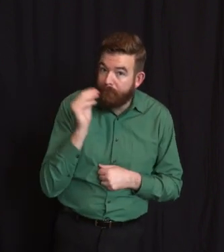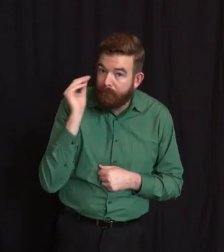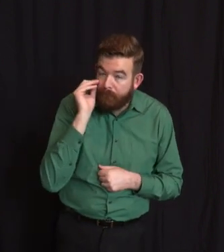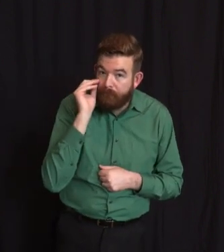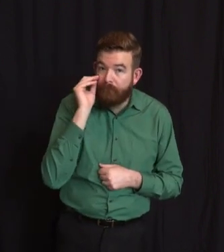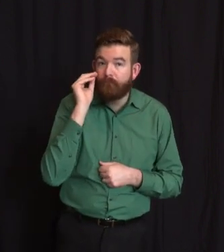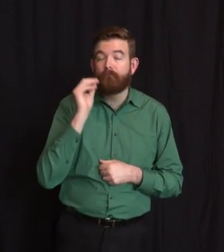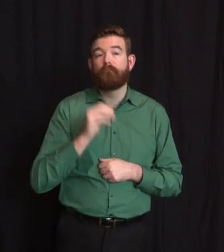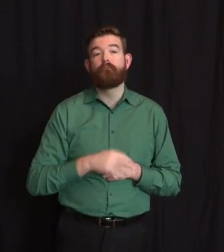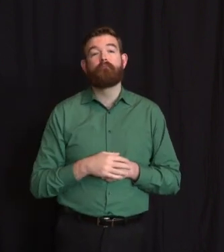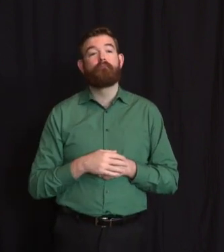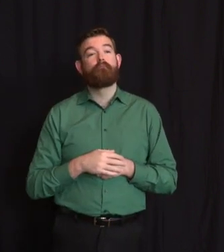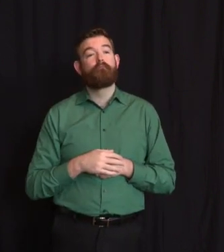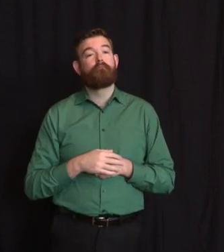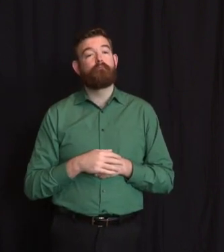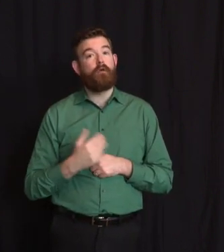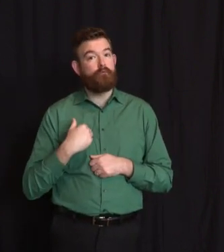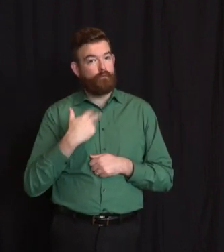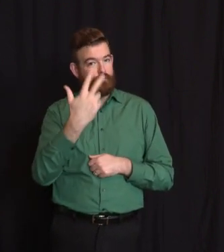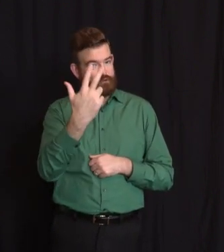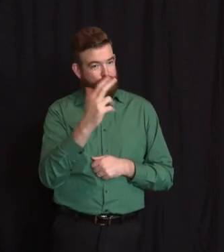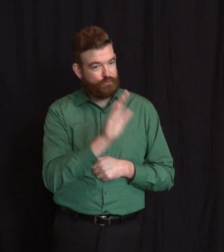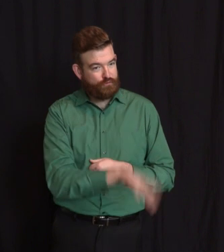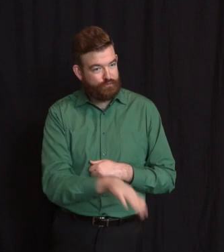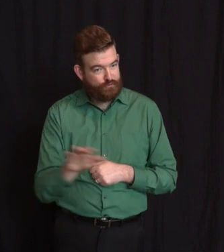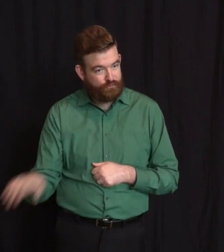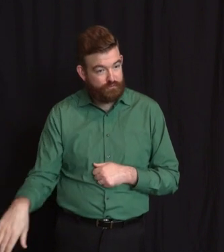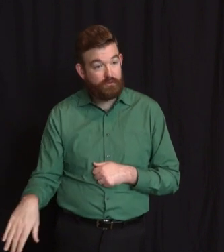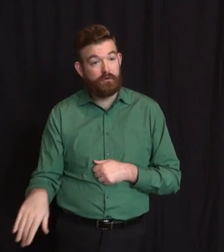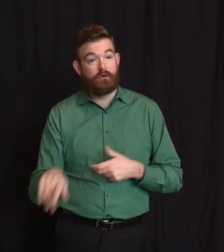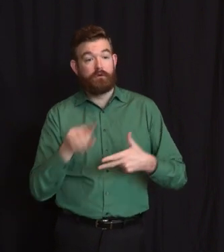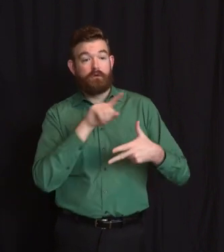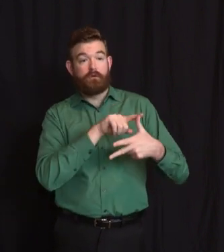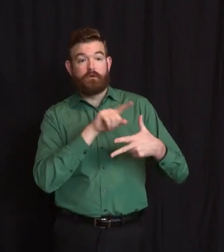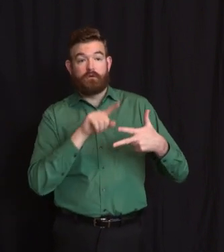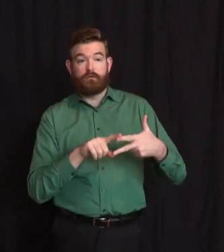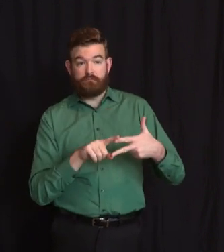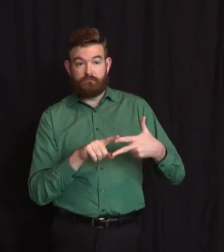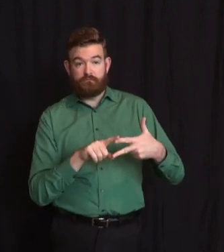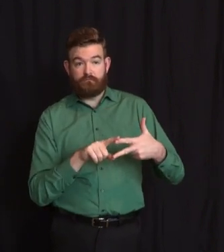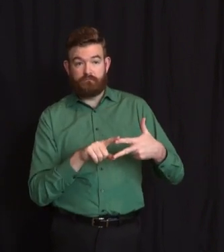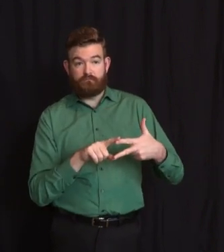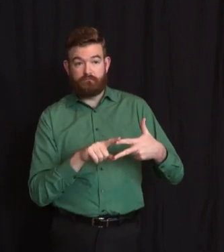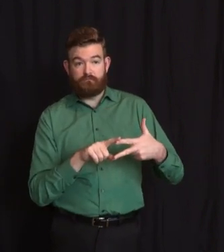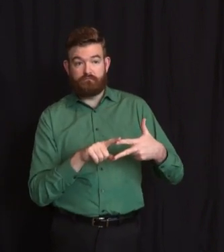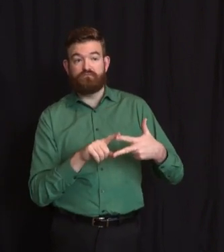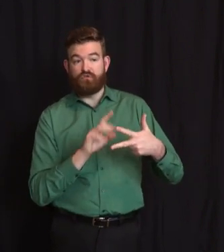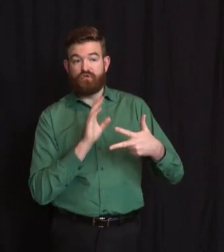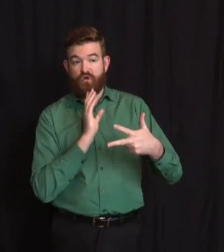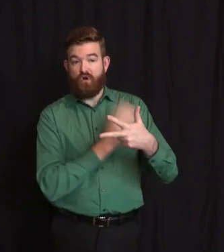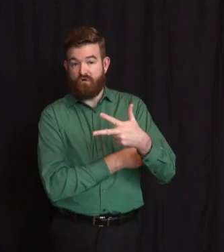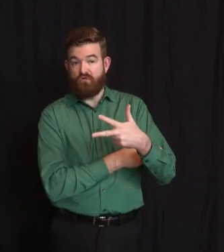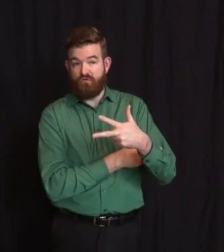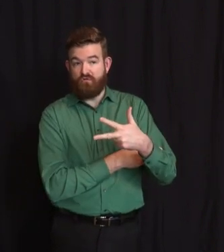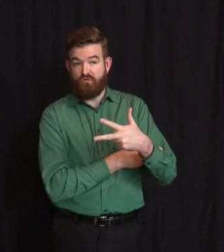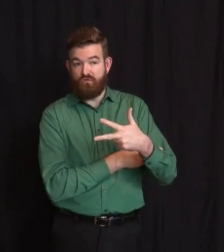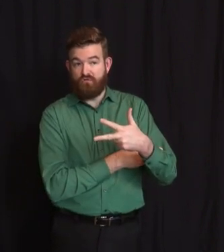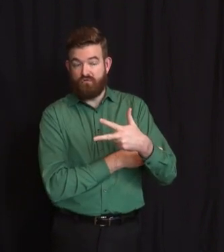Myrtle and Cassover of Pompton Lakes, Paula K. Wiest of Manhattan, and son